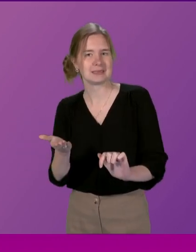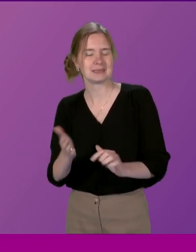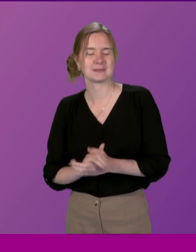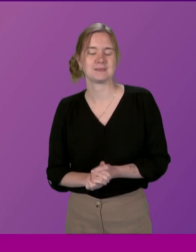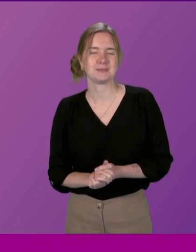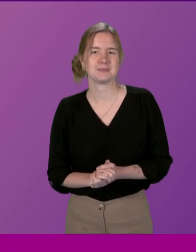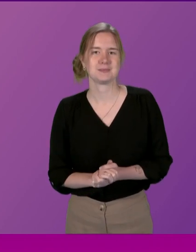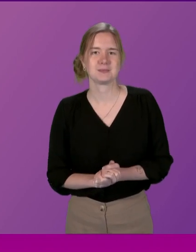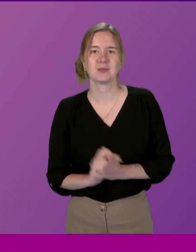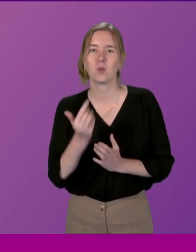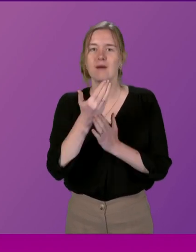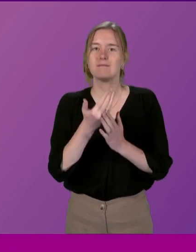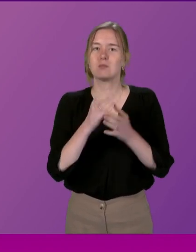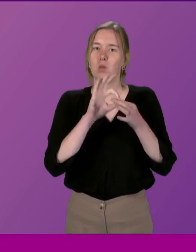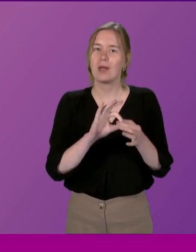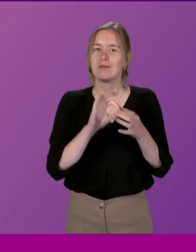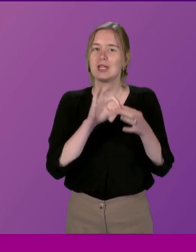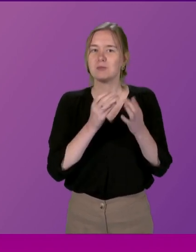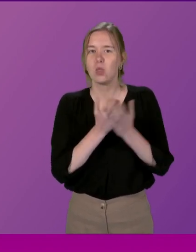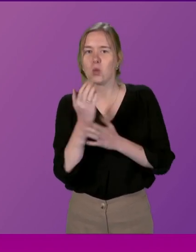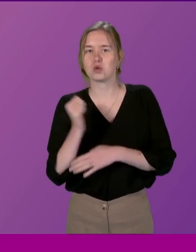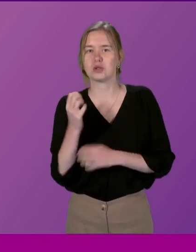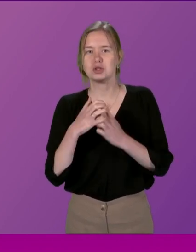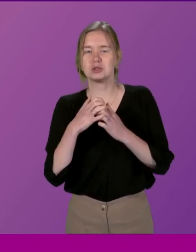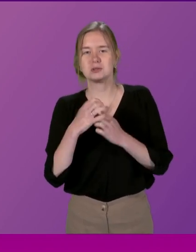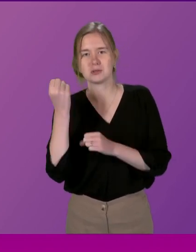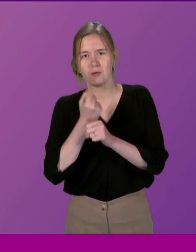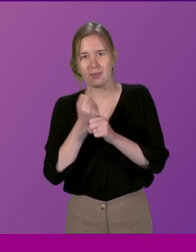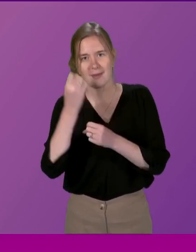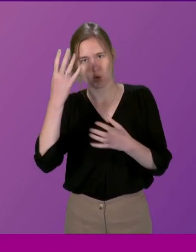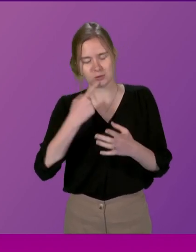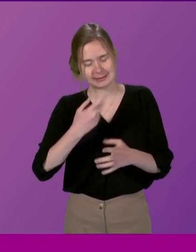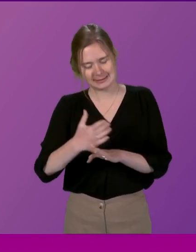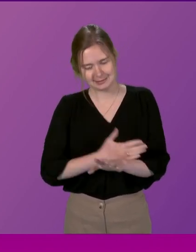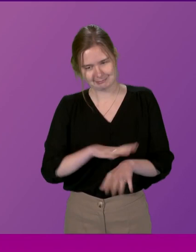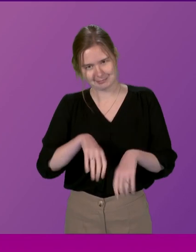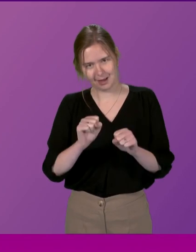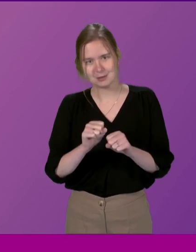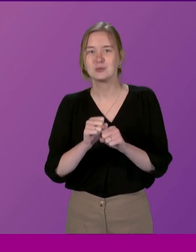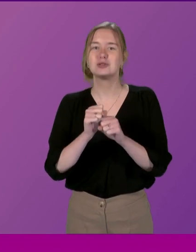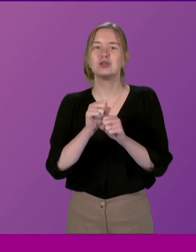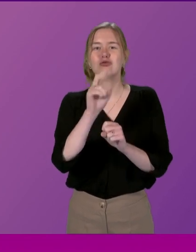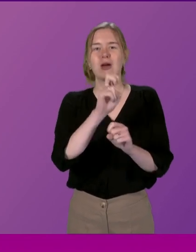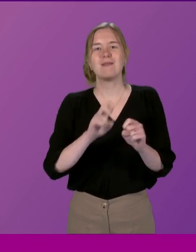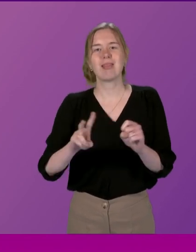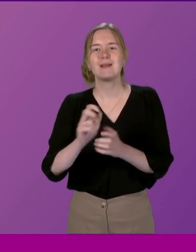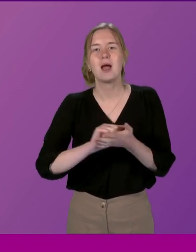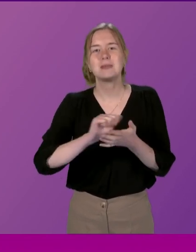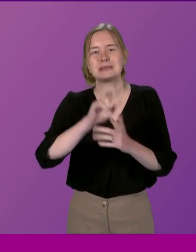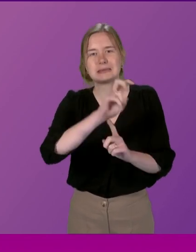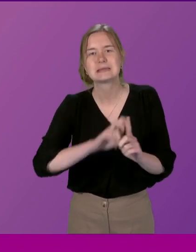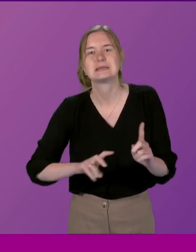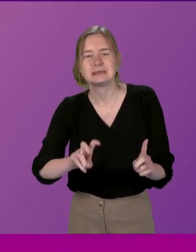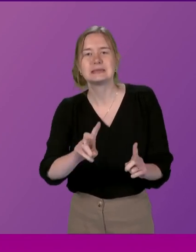this One of the forms of engagement the Scottish Government does, which I forgot to mention at the beginning, was the Travelling Cabinet And Travelling Cabinet